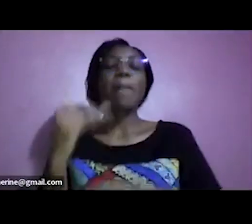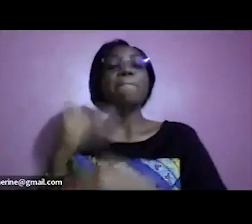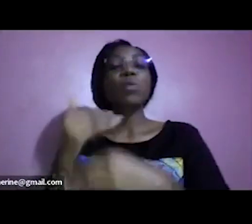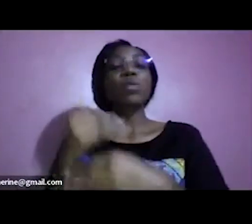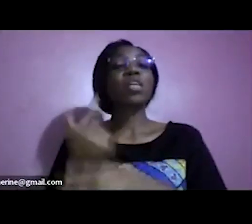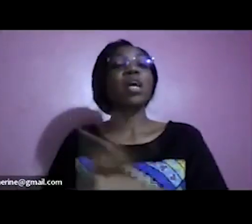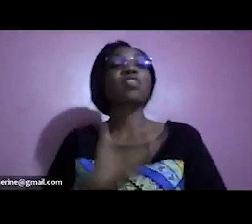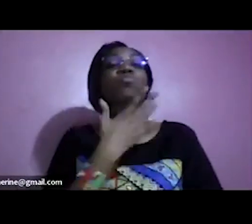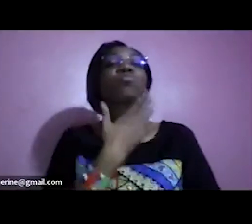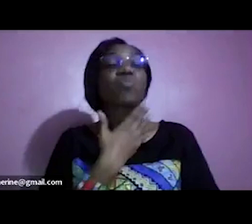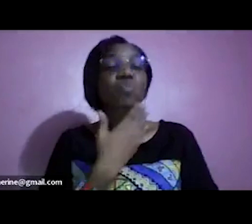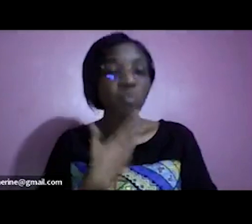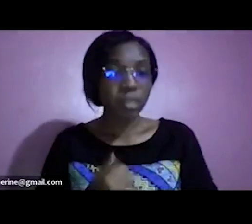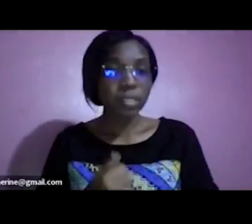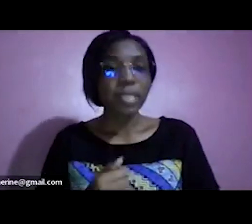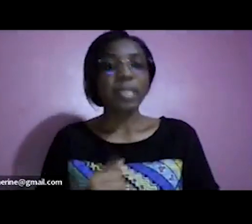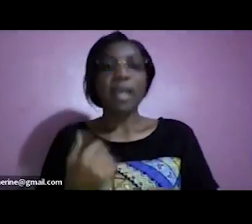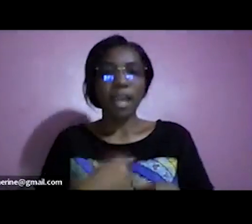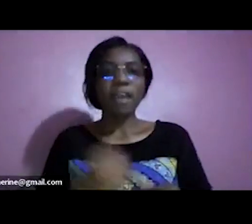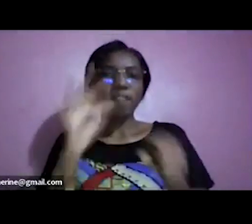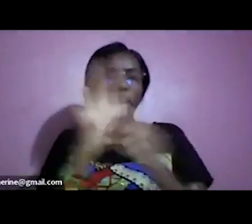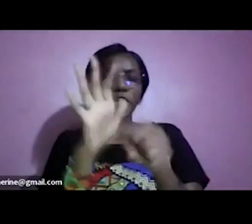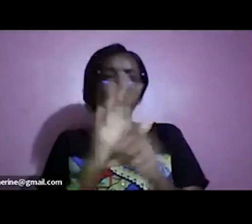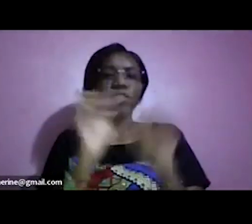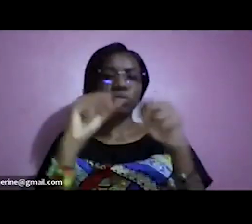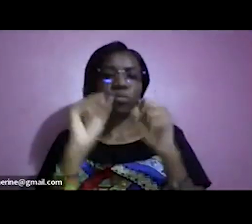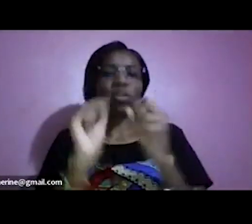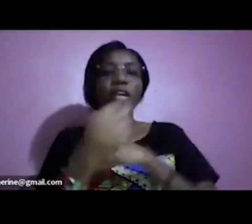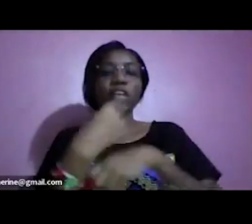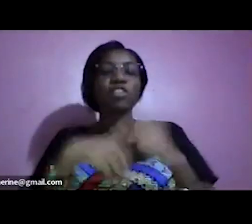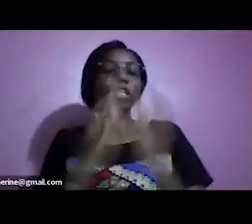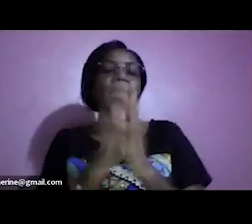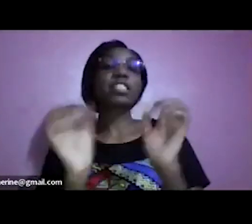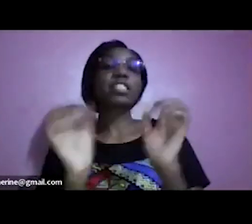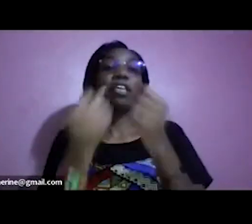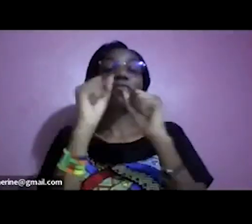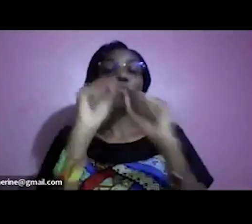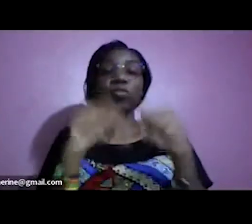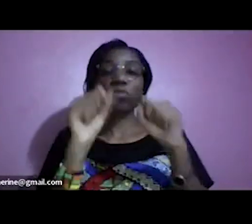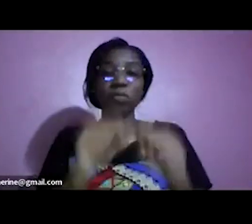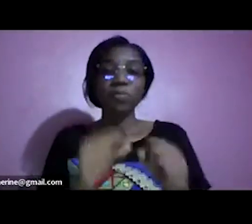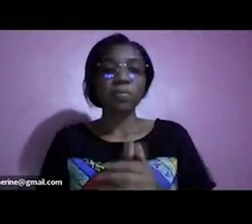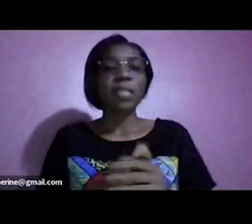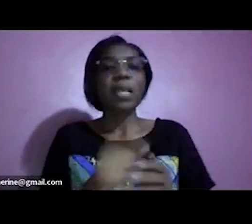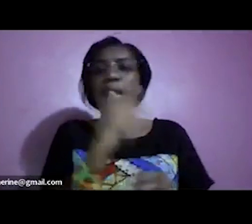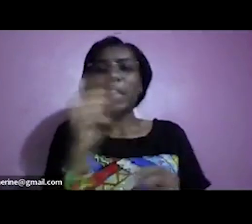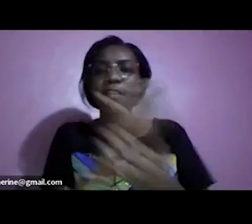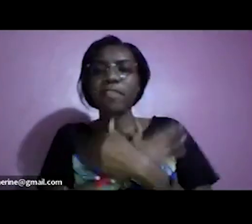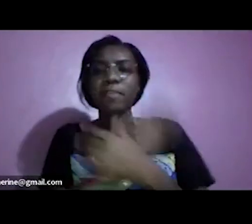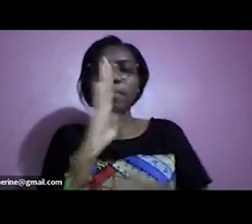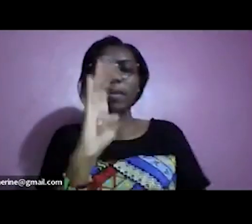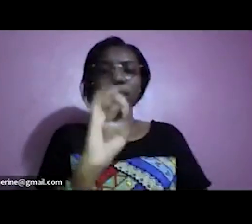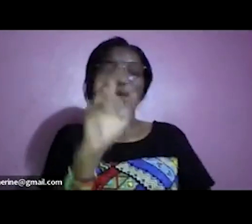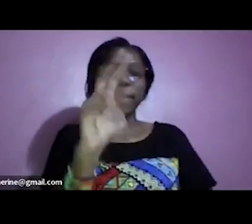there's only so much you can do there's only so many people you can uh save i think a friend of mine uh ben and whoever else wants to